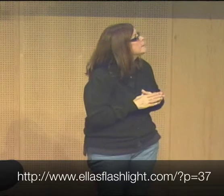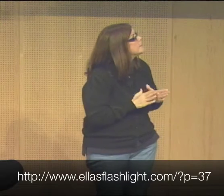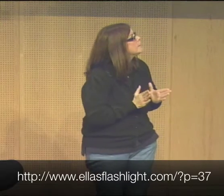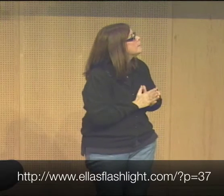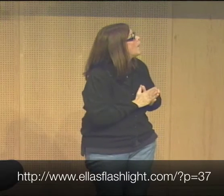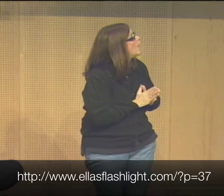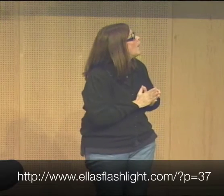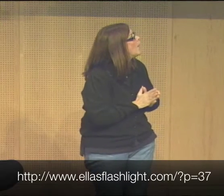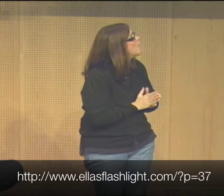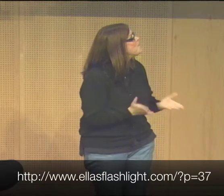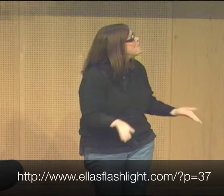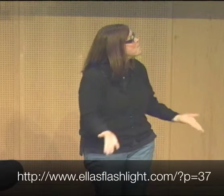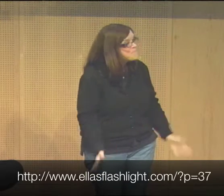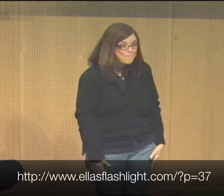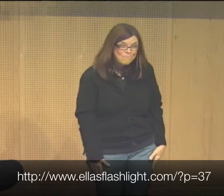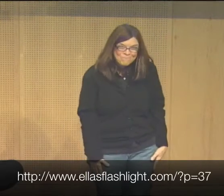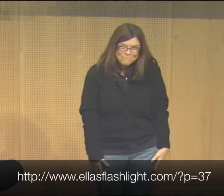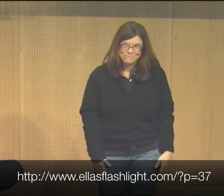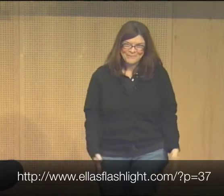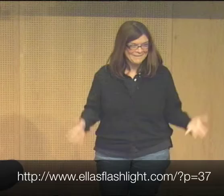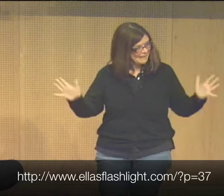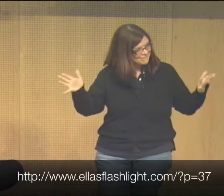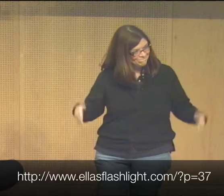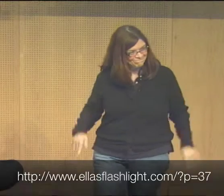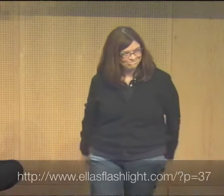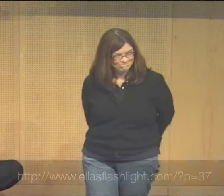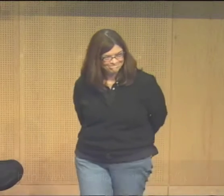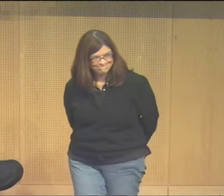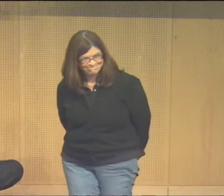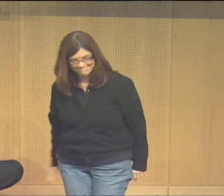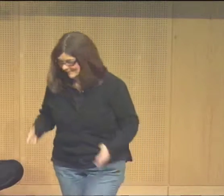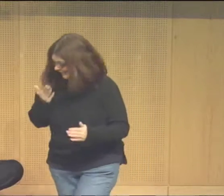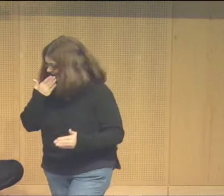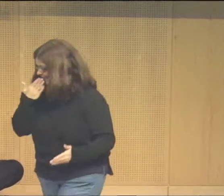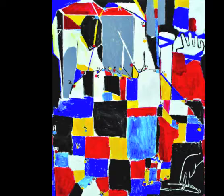A.G. Bell and his whole paradigm but not anymore that's it thank you